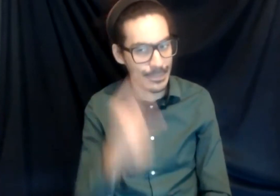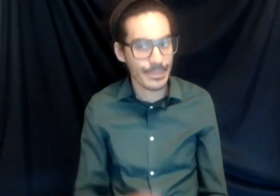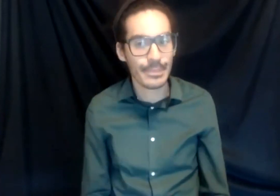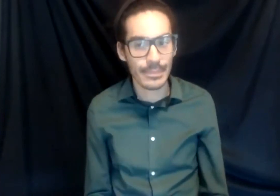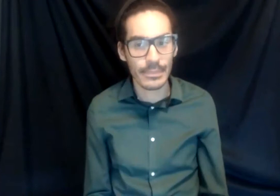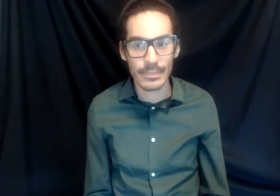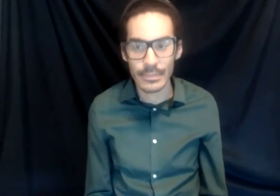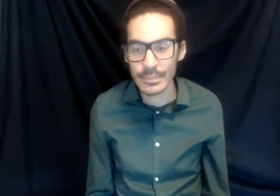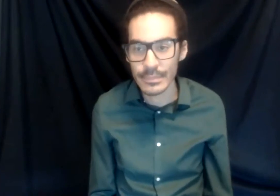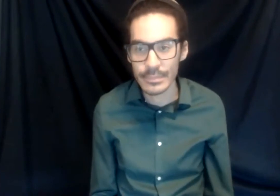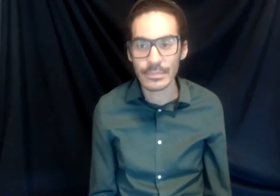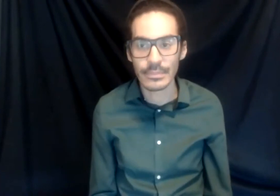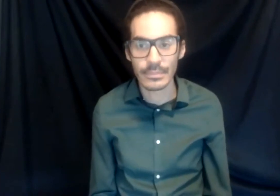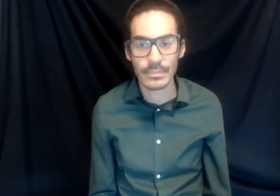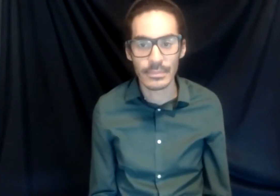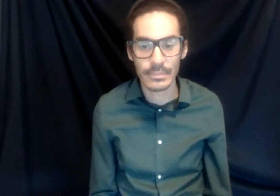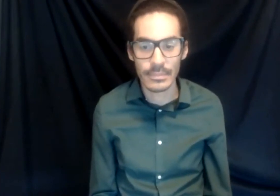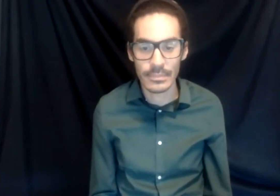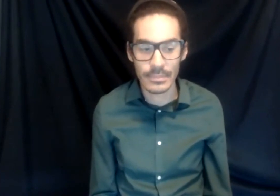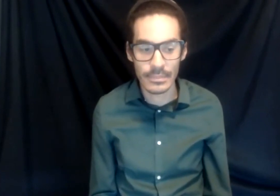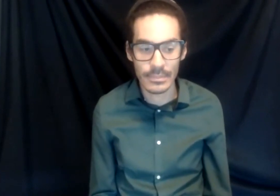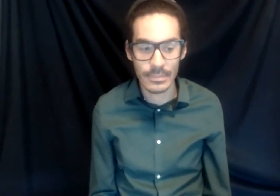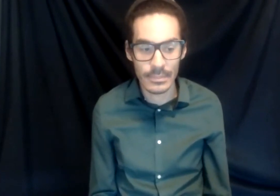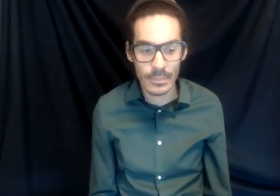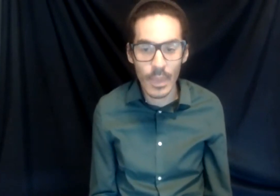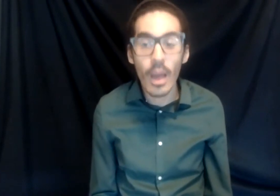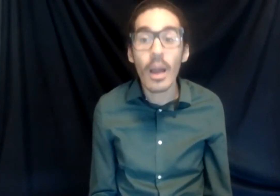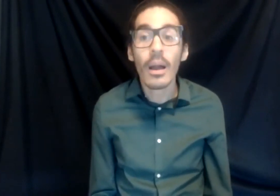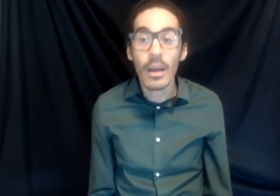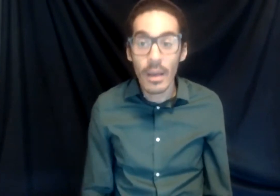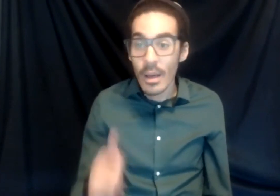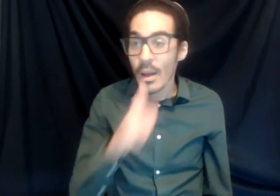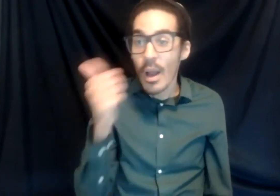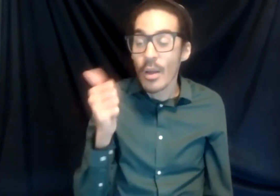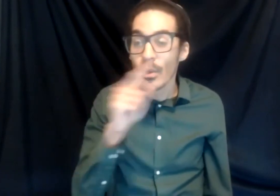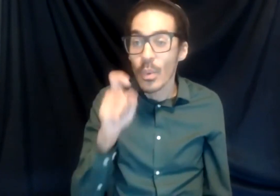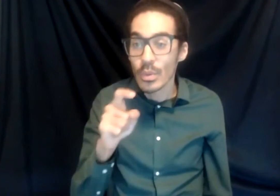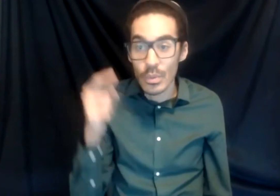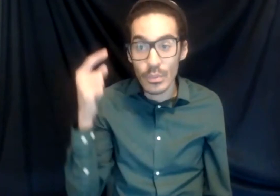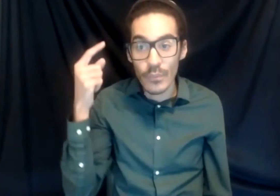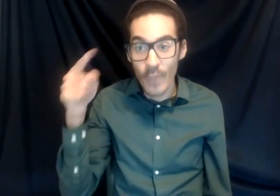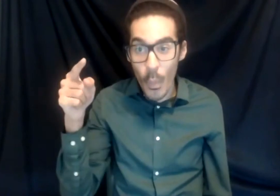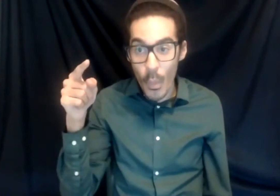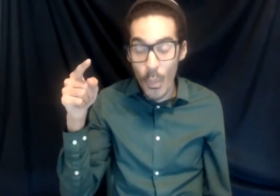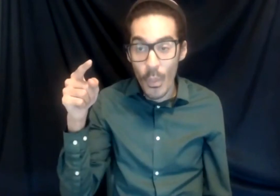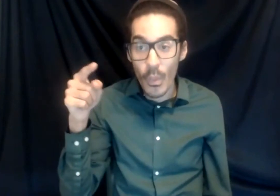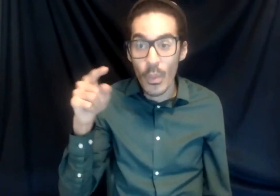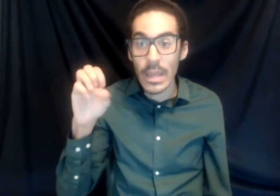All right, I think we have another question and this one's directed at Emmanuel from